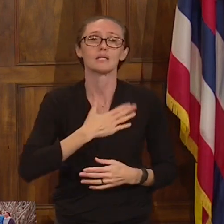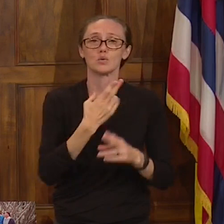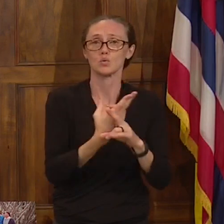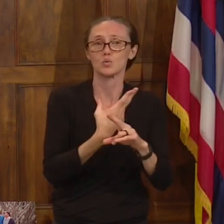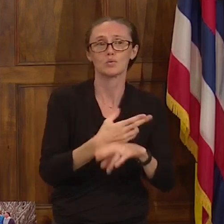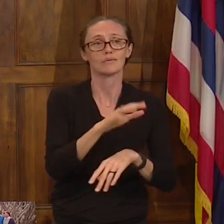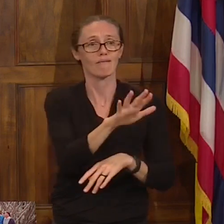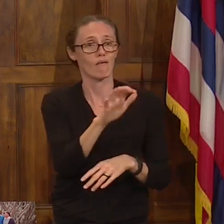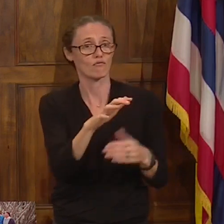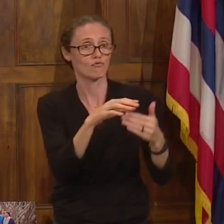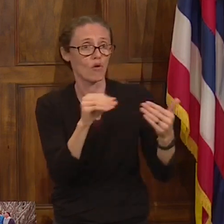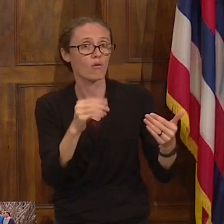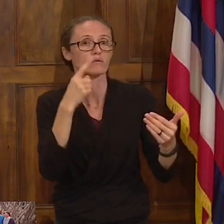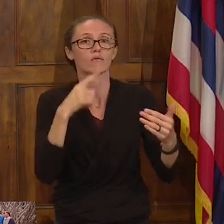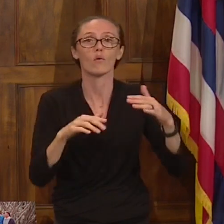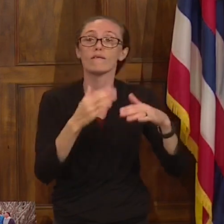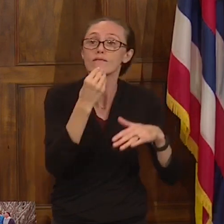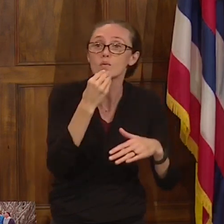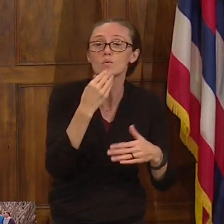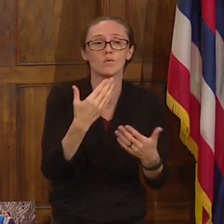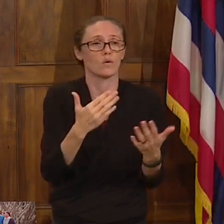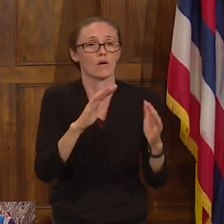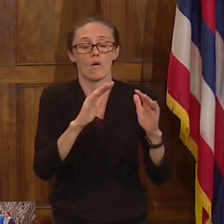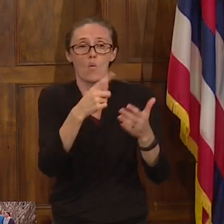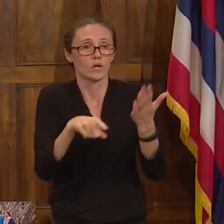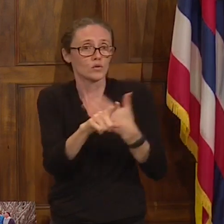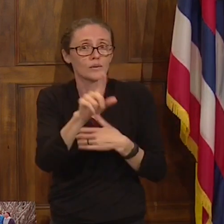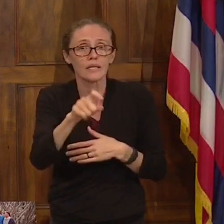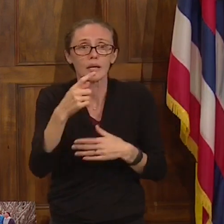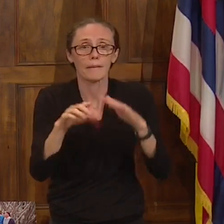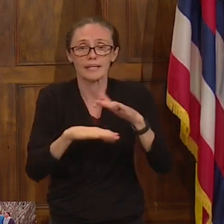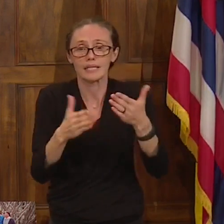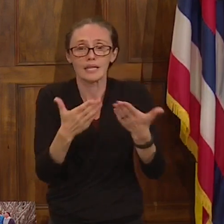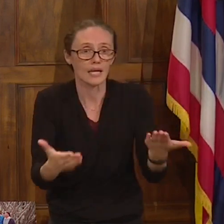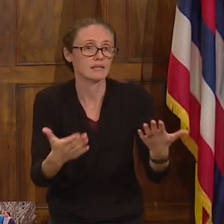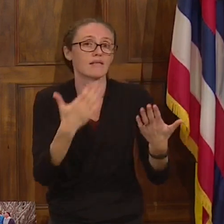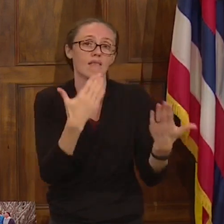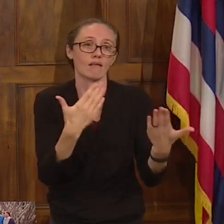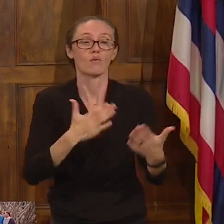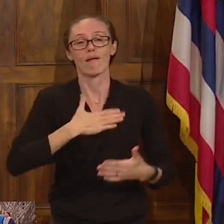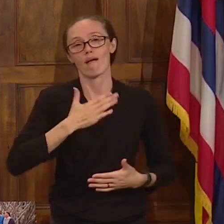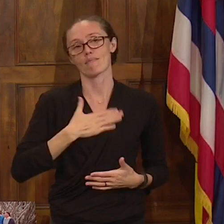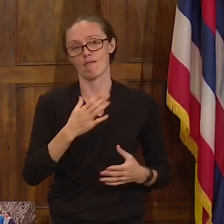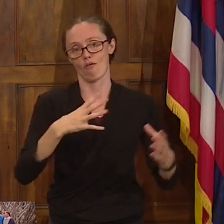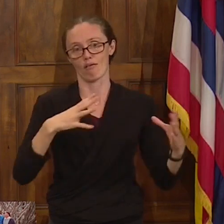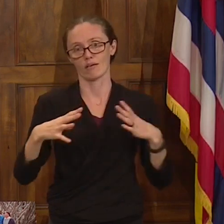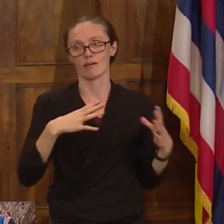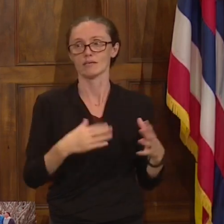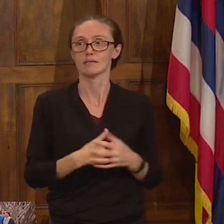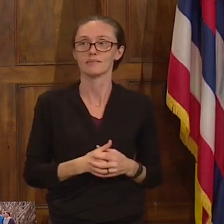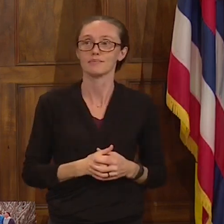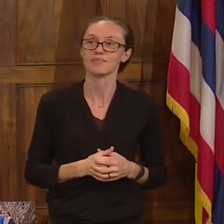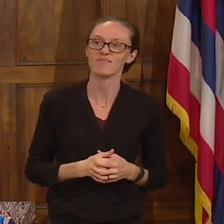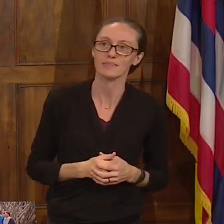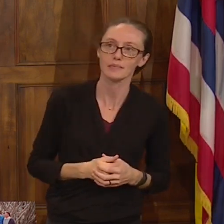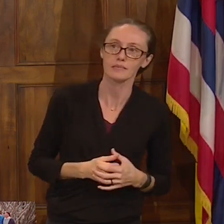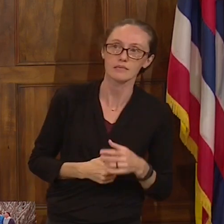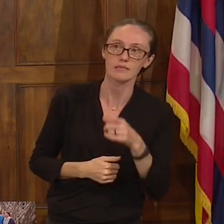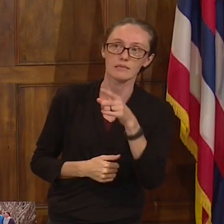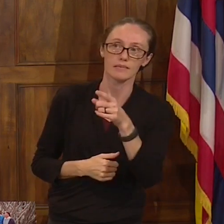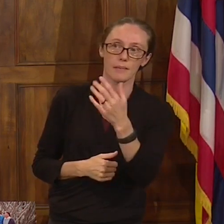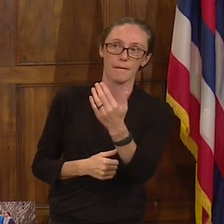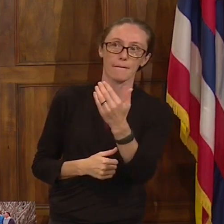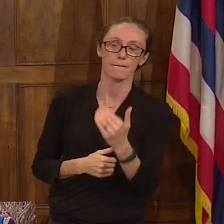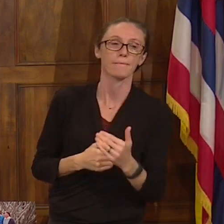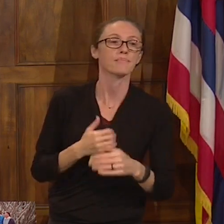basic necessities. And happy holidays. Thank you, I mean, if there's more questions for Amy on this one. Yes. Because we knew the